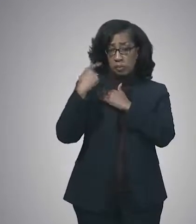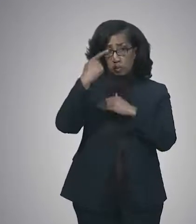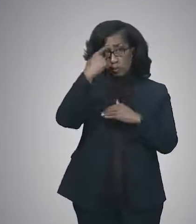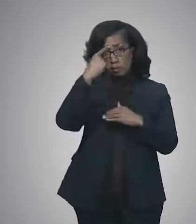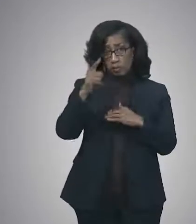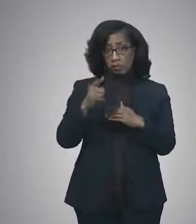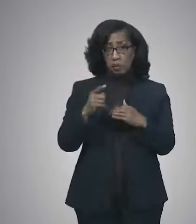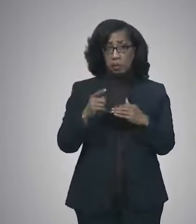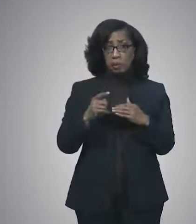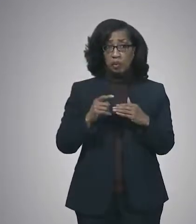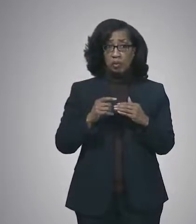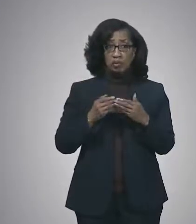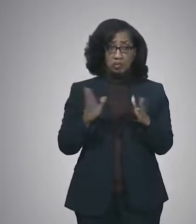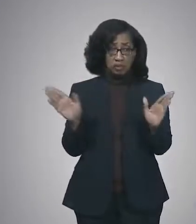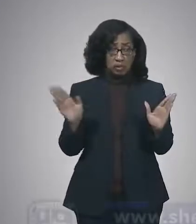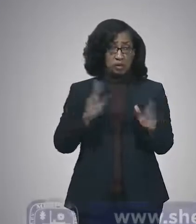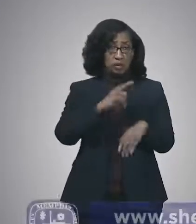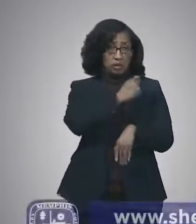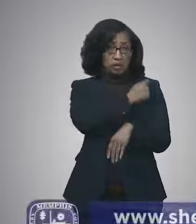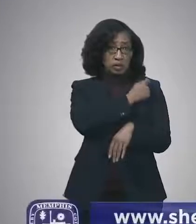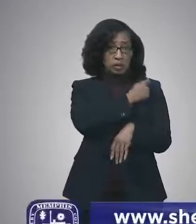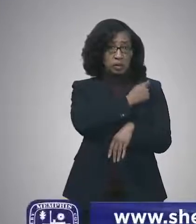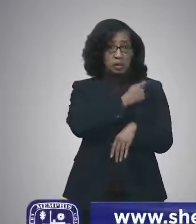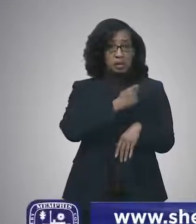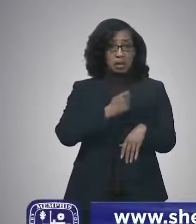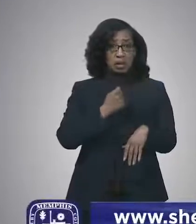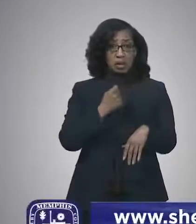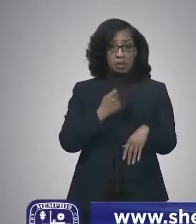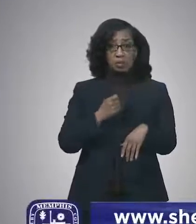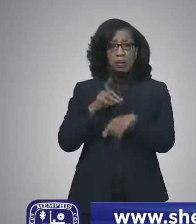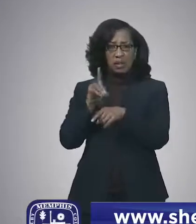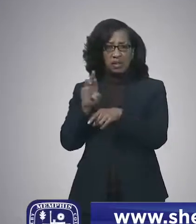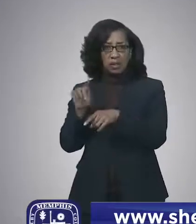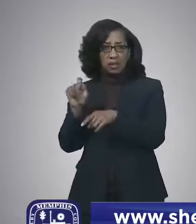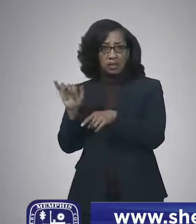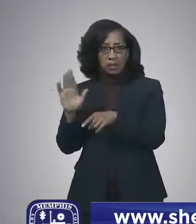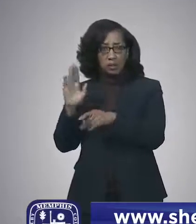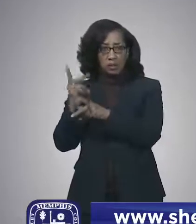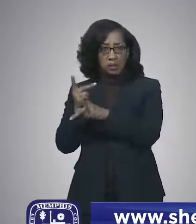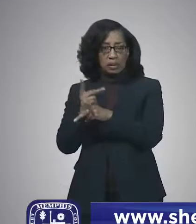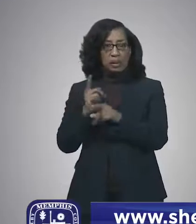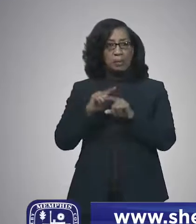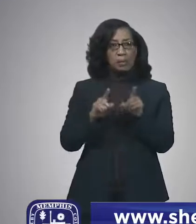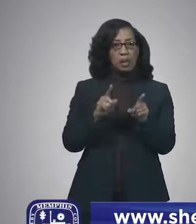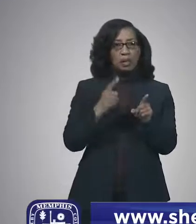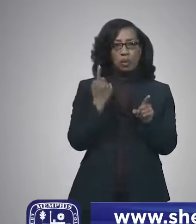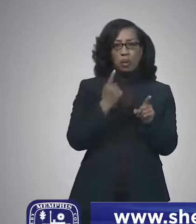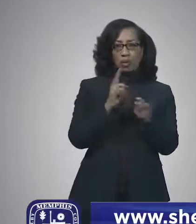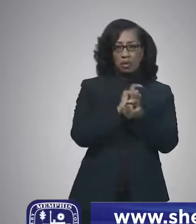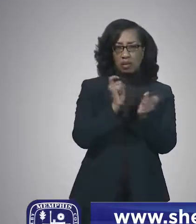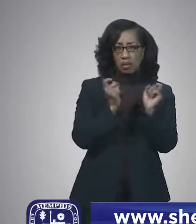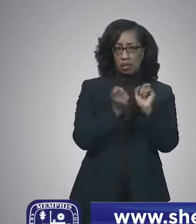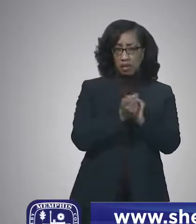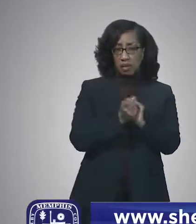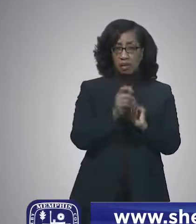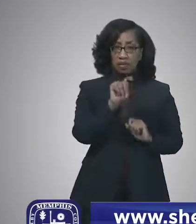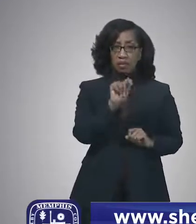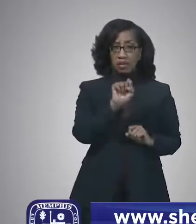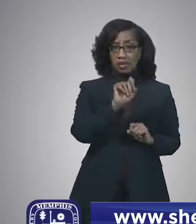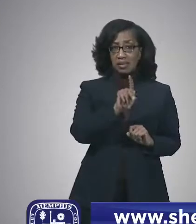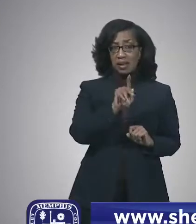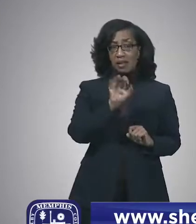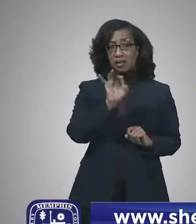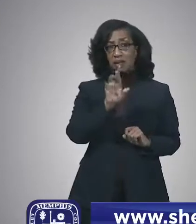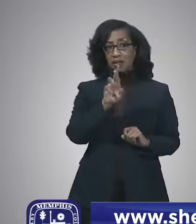And Dr. Taylor and her team are going to carry that work forward, but the joint task force work continues unabated. Uh, we have